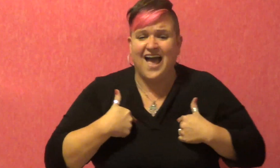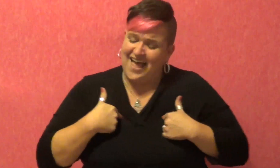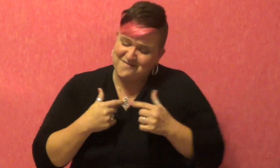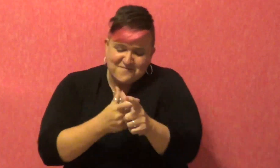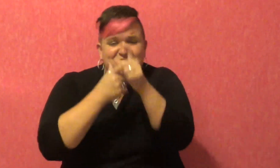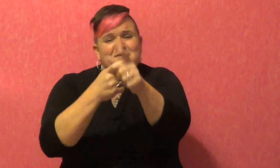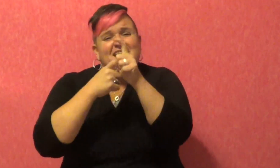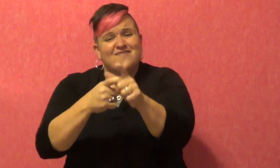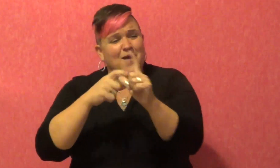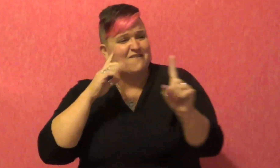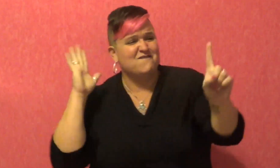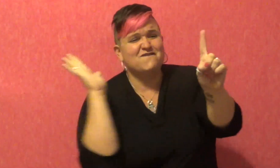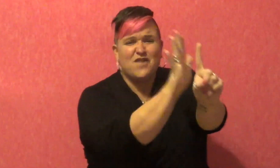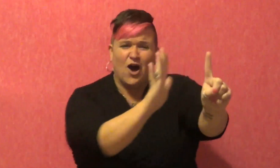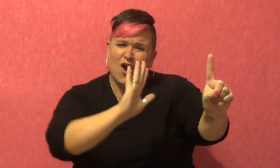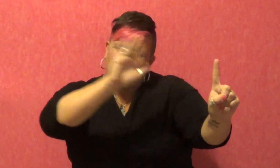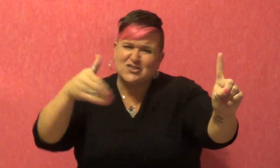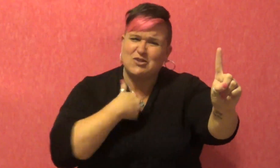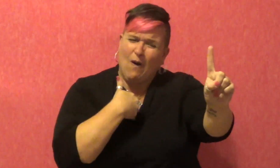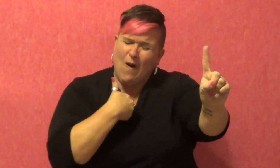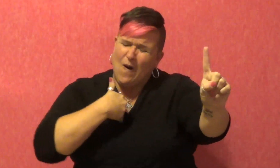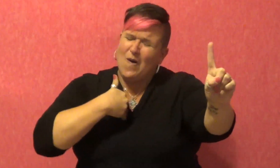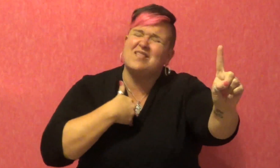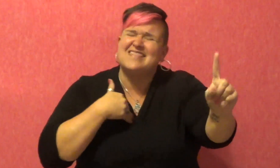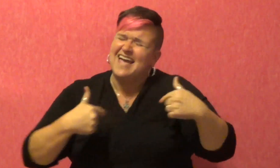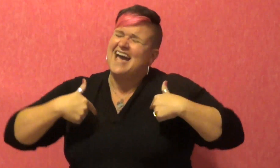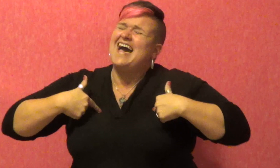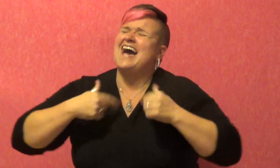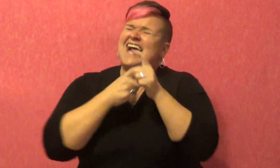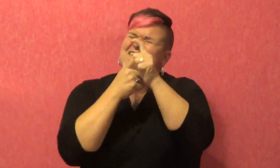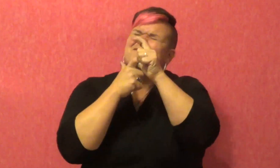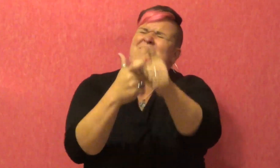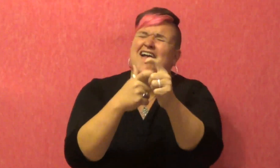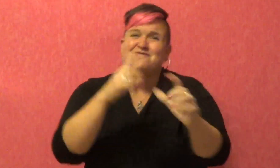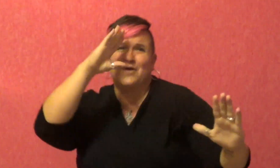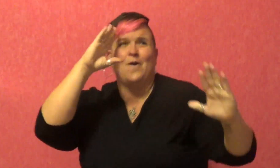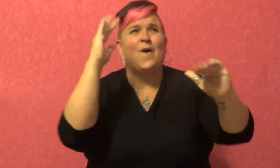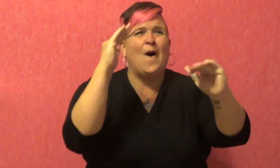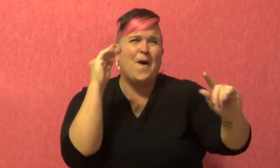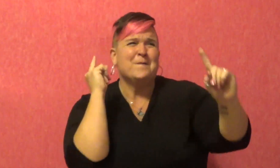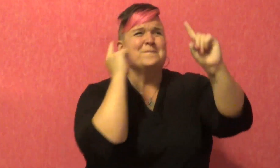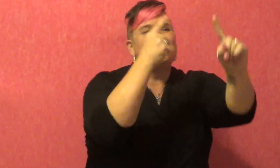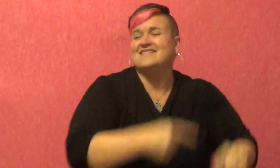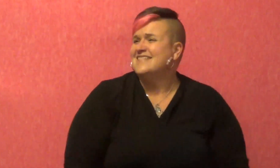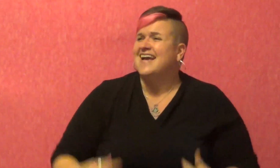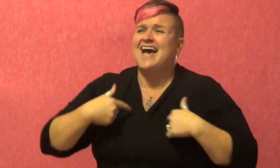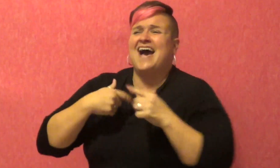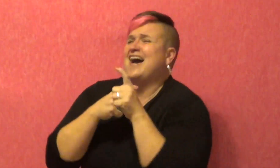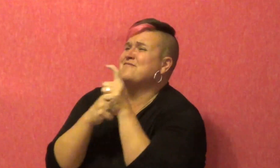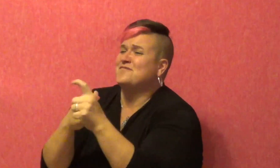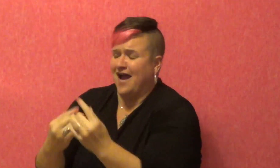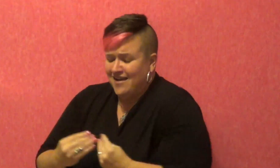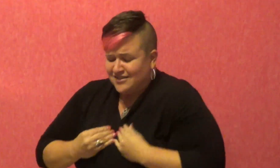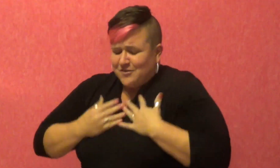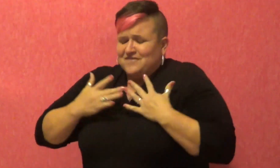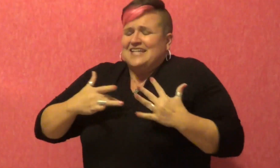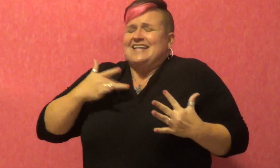run for hope, I run for hope, I run to